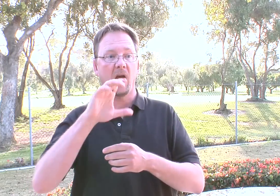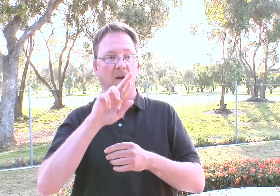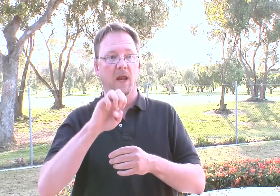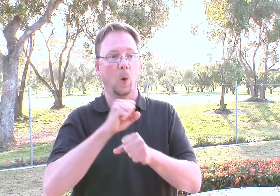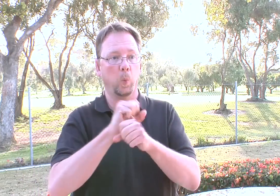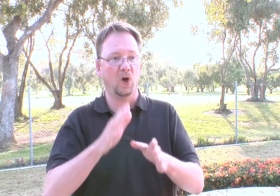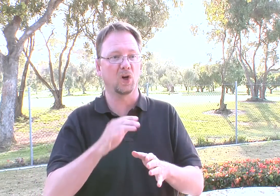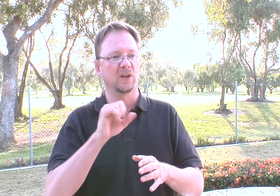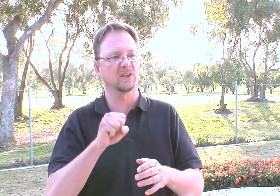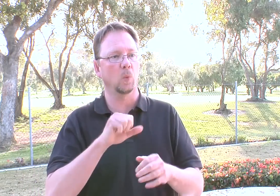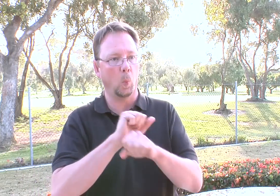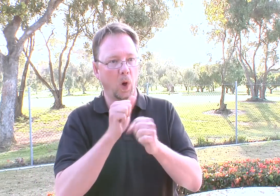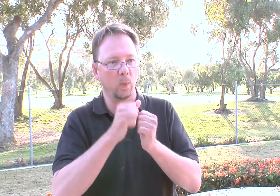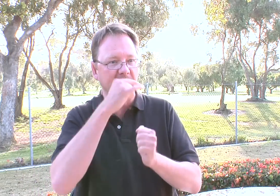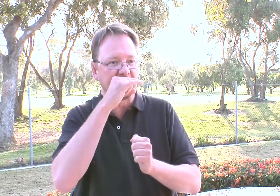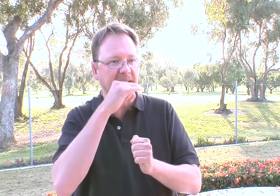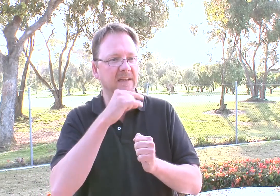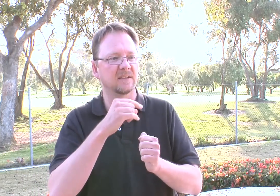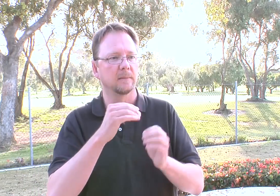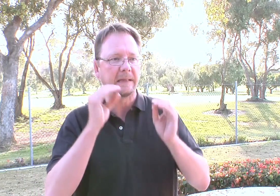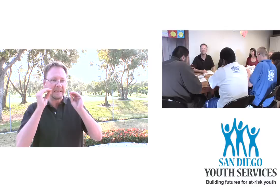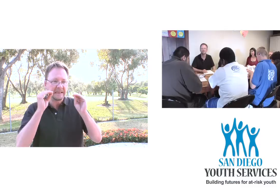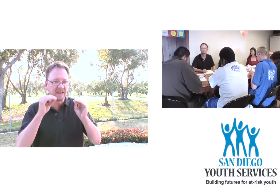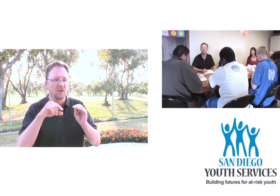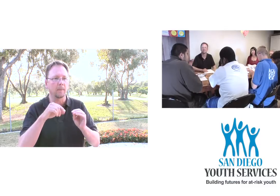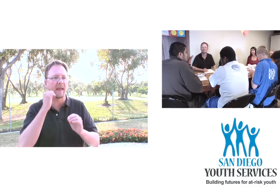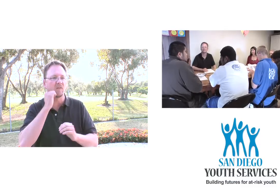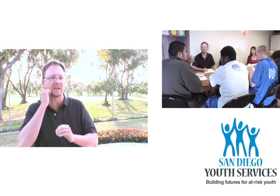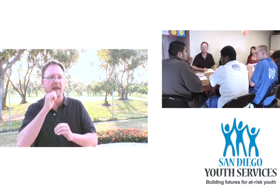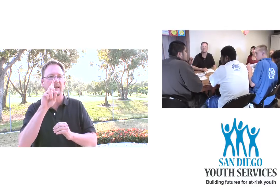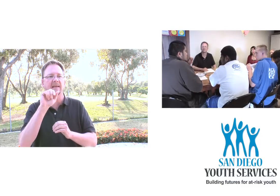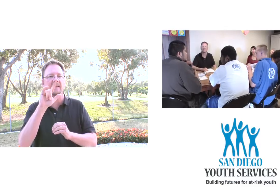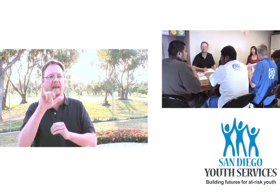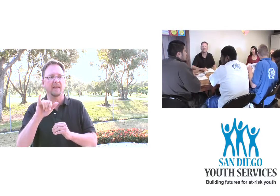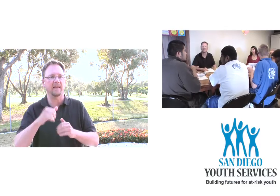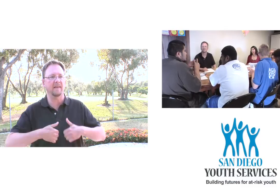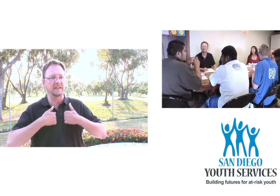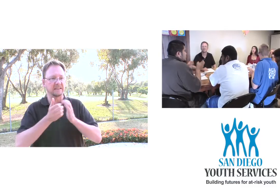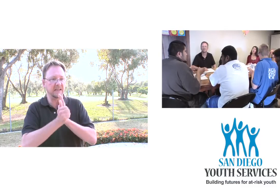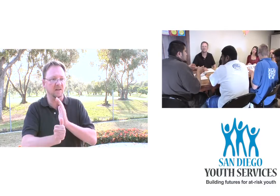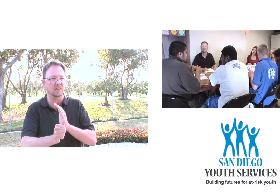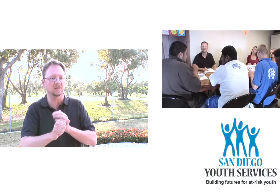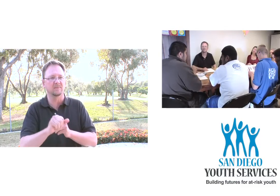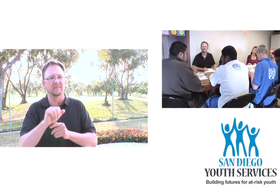My role as a childcare worker is to work with the kids and teach them everyday, like daily life skills,